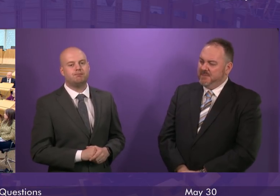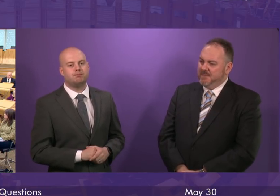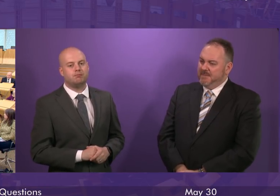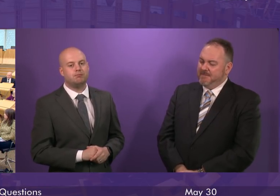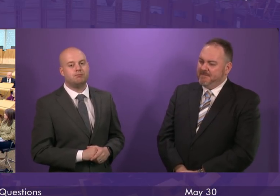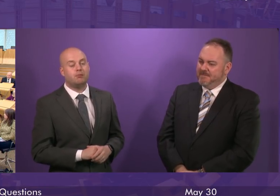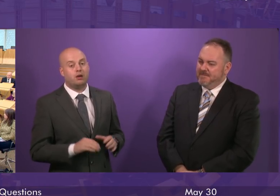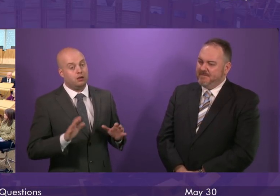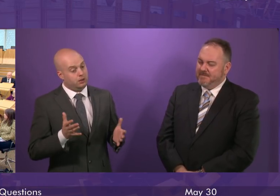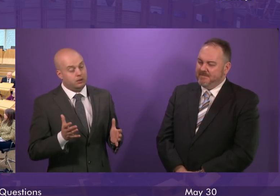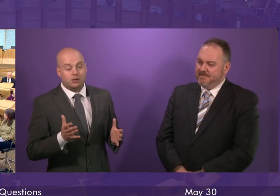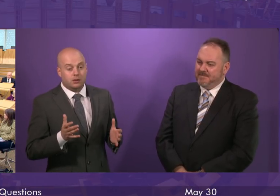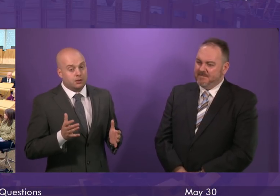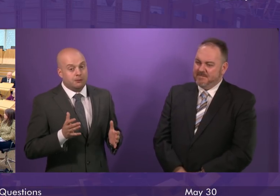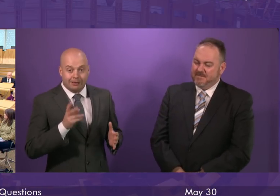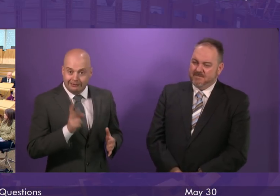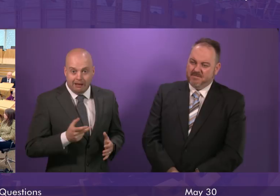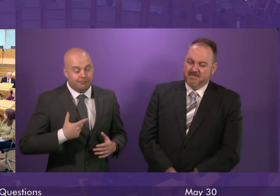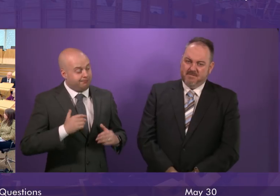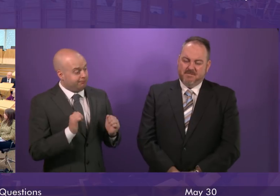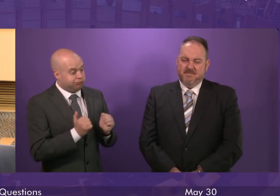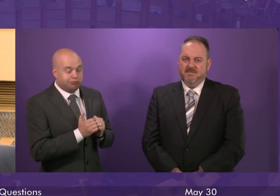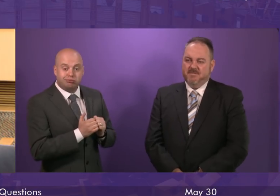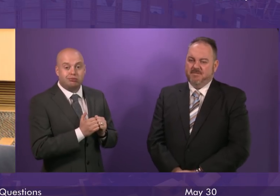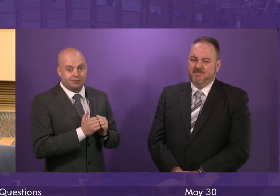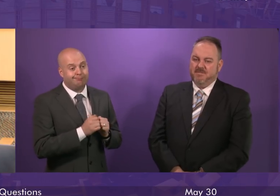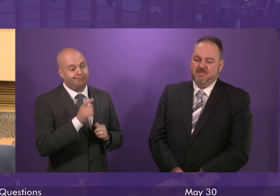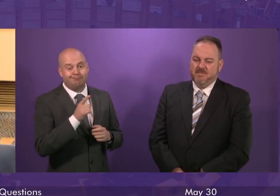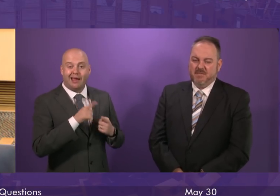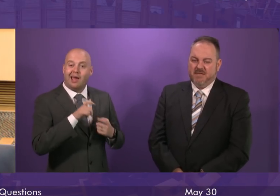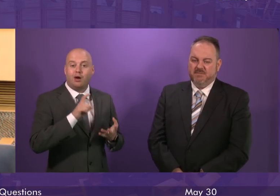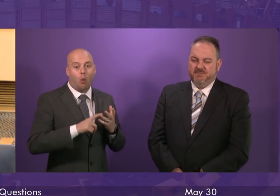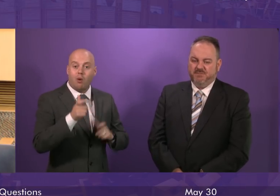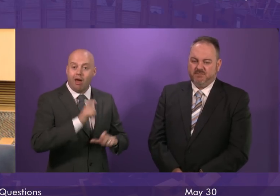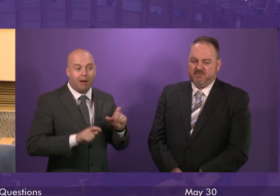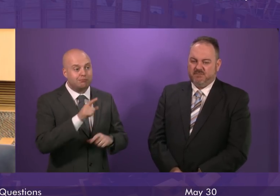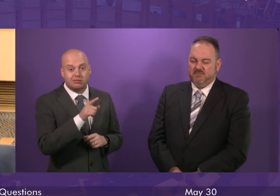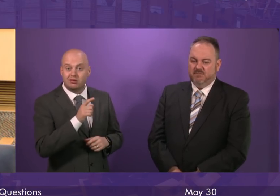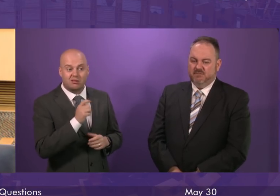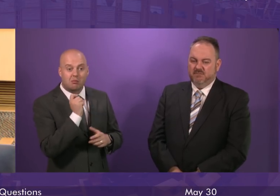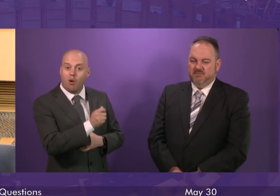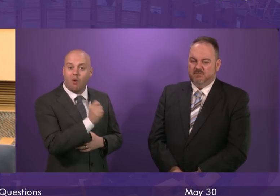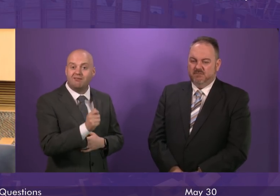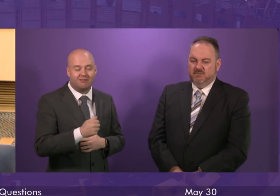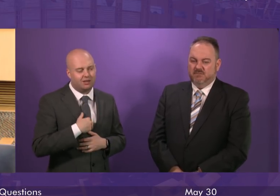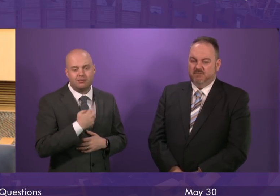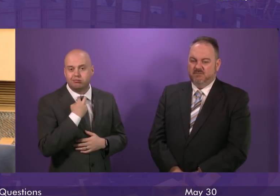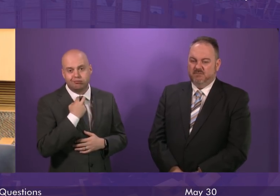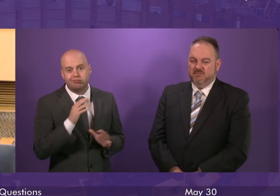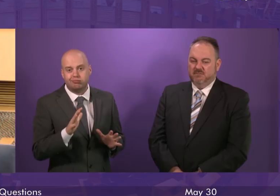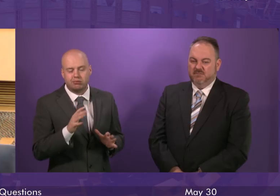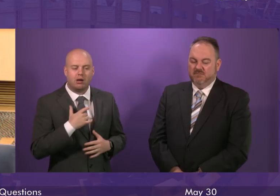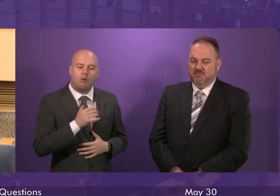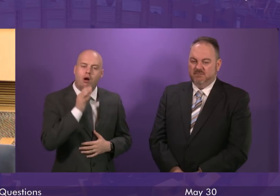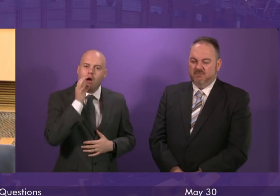share the concerns about the news of these redundancies at Ecolab. I will ask the Economy Minister to make contact with the company to